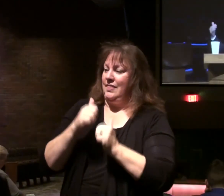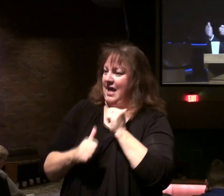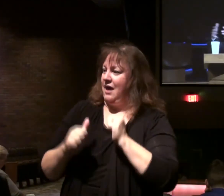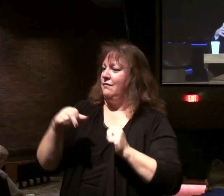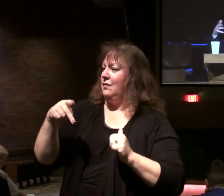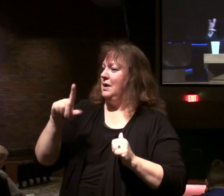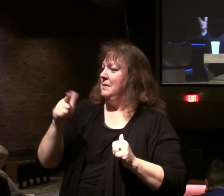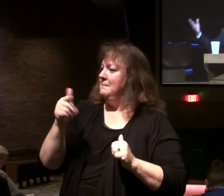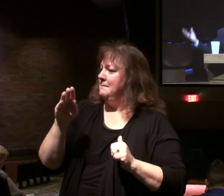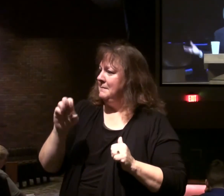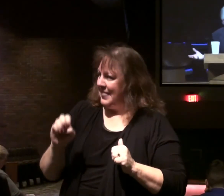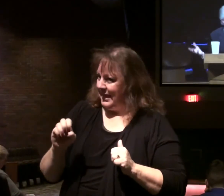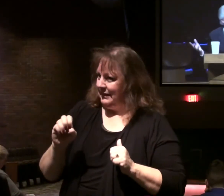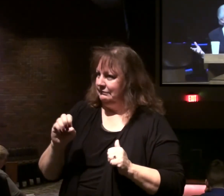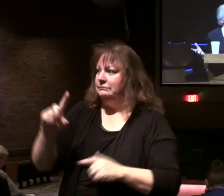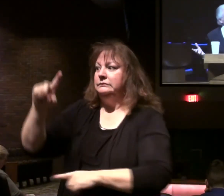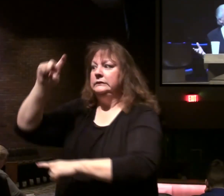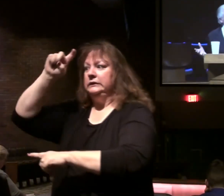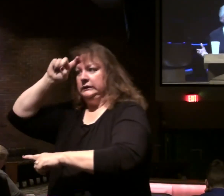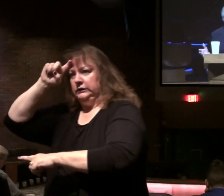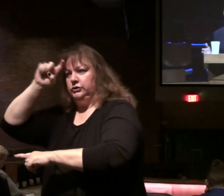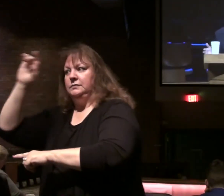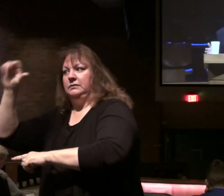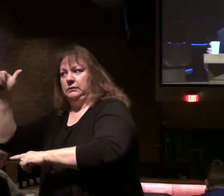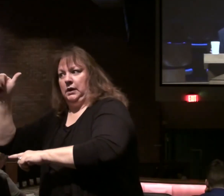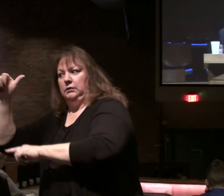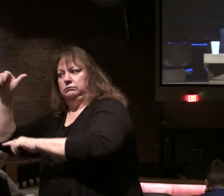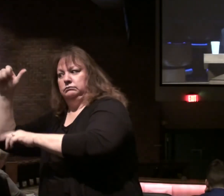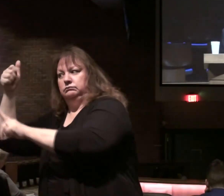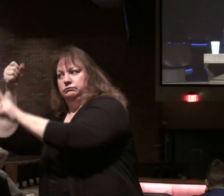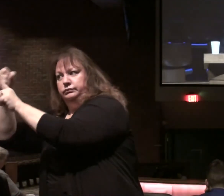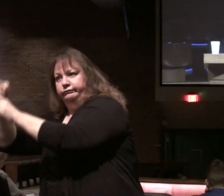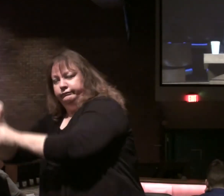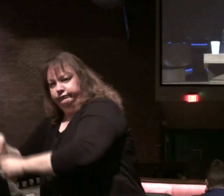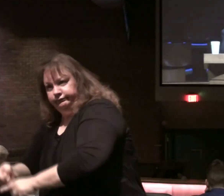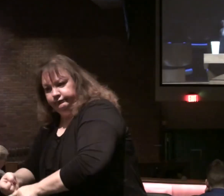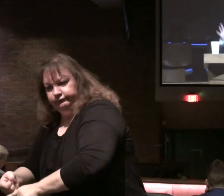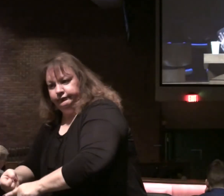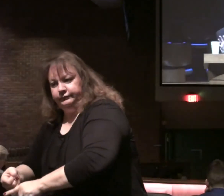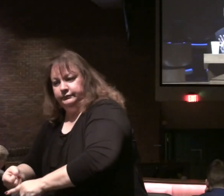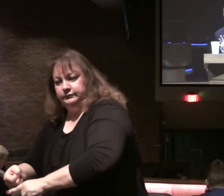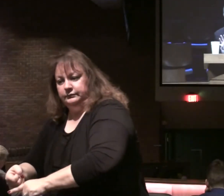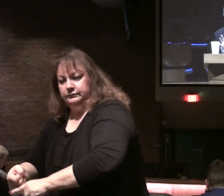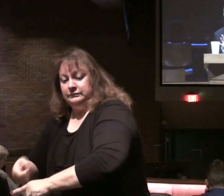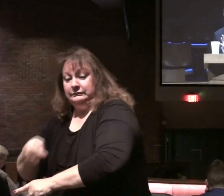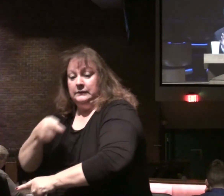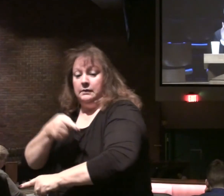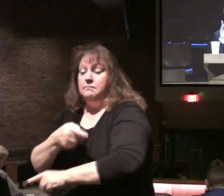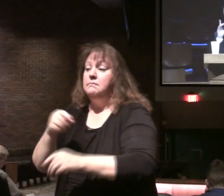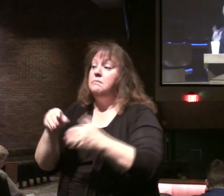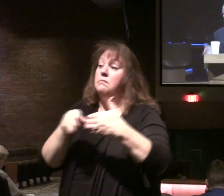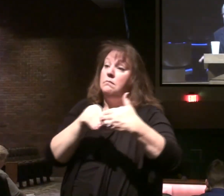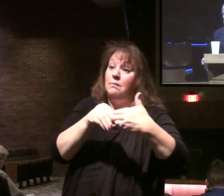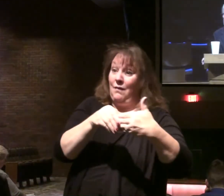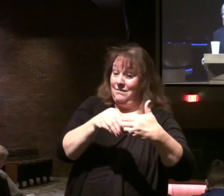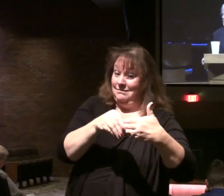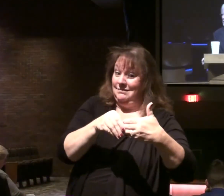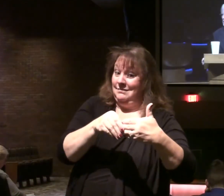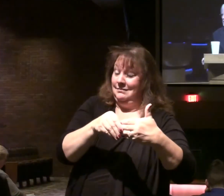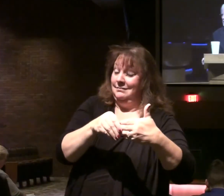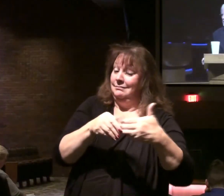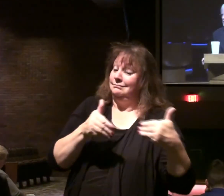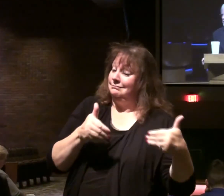delivering Israel. there were plagues. Brought on them. They even have greater liberty. Than Moses had.